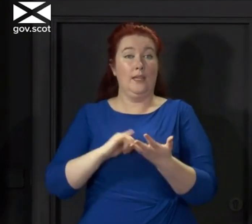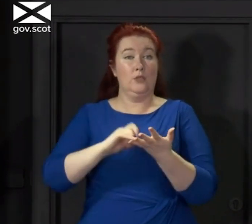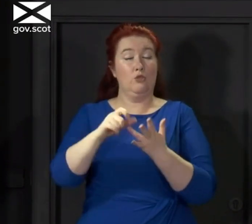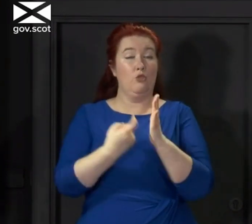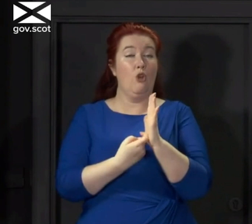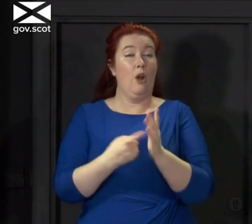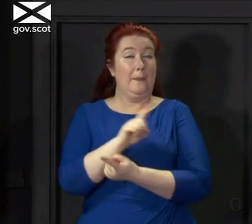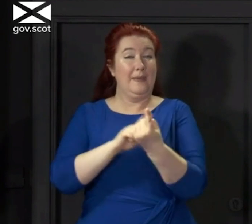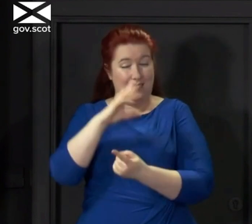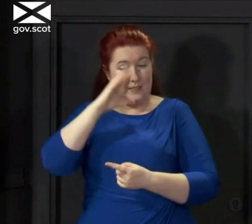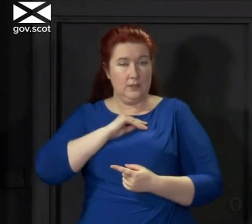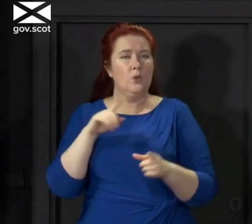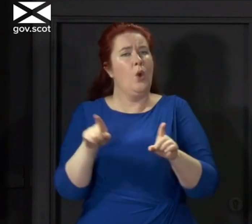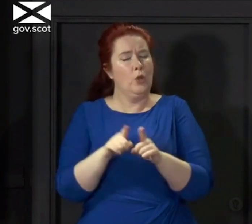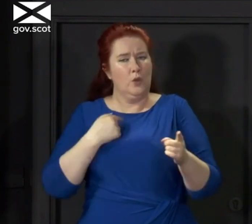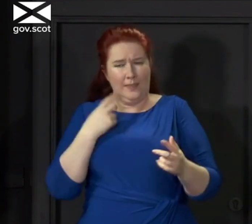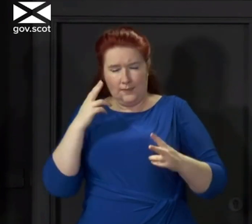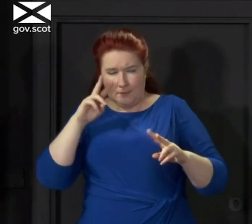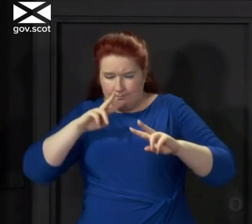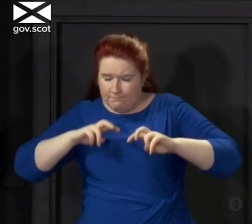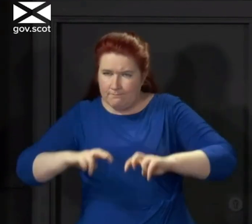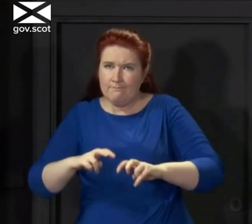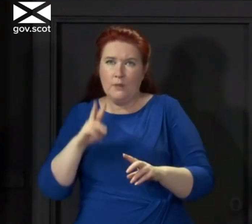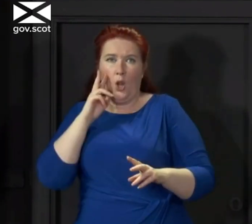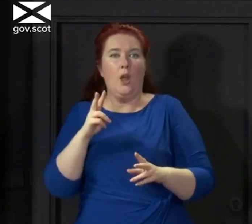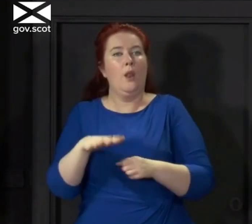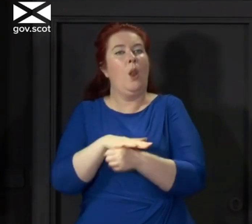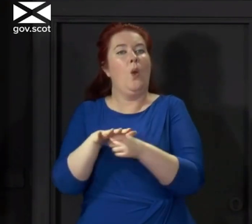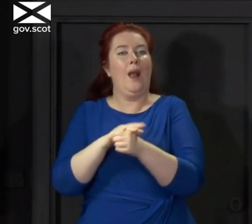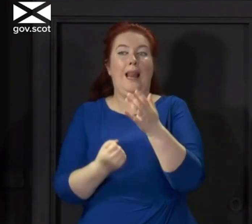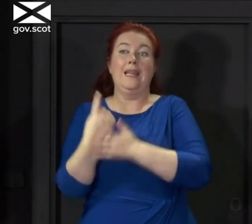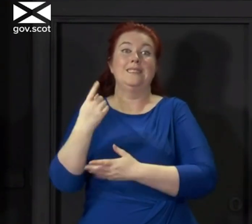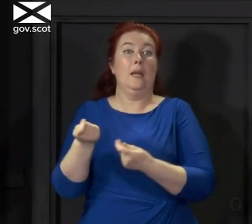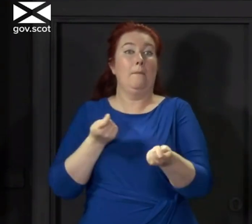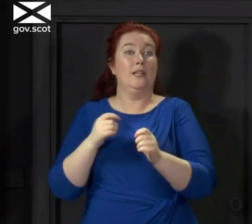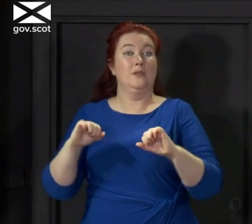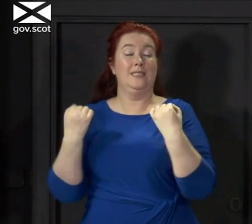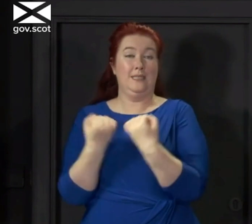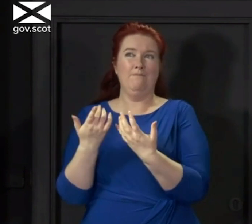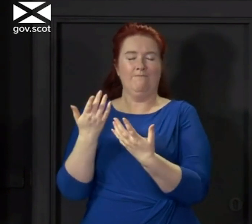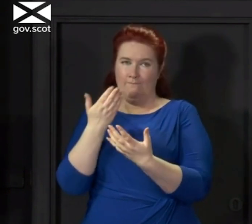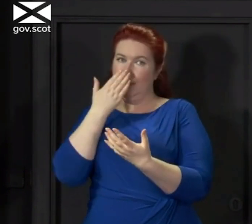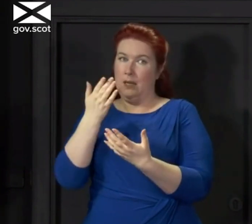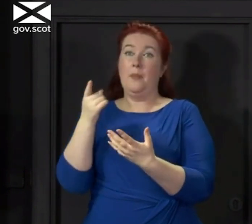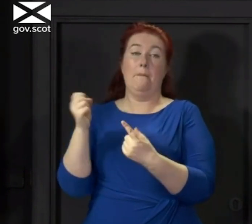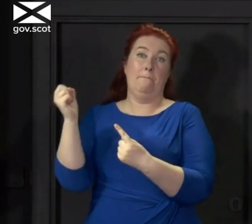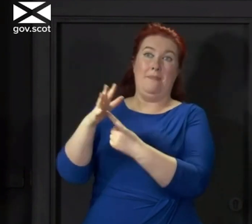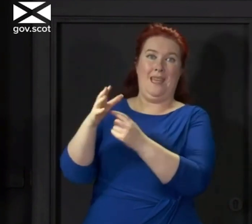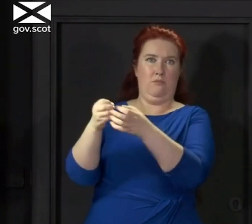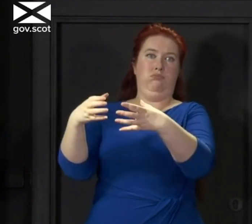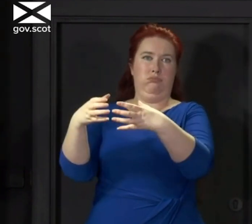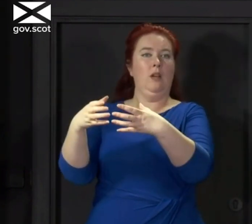We've also taken into account, at the view of the local incident management team, that the main cluster is increasingly under control.